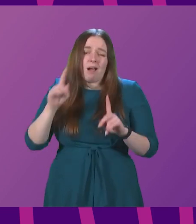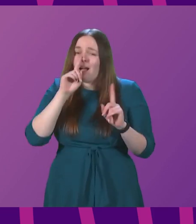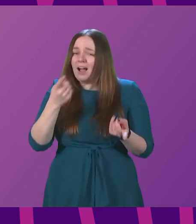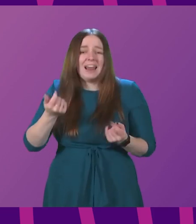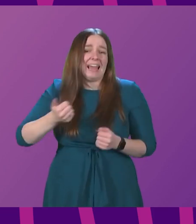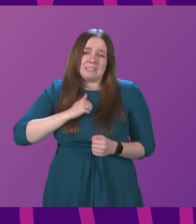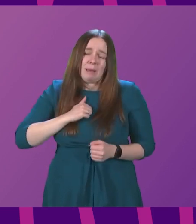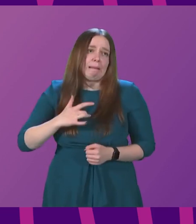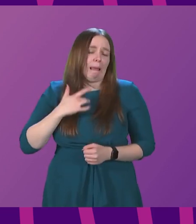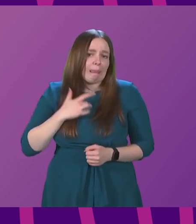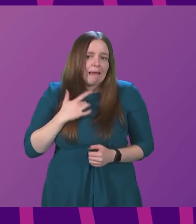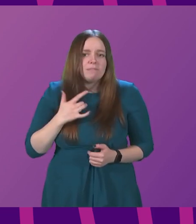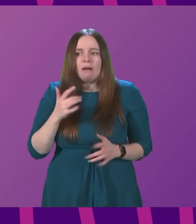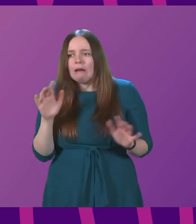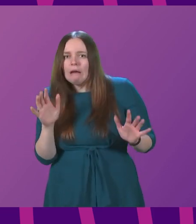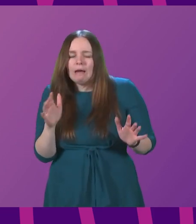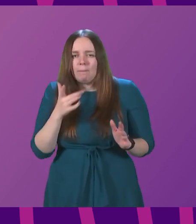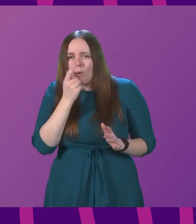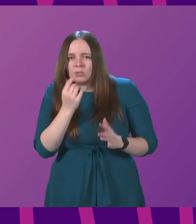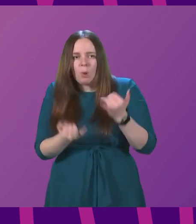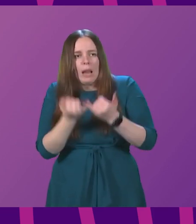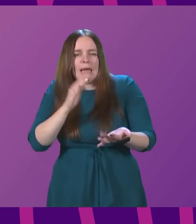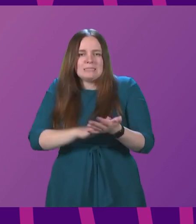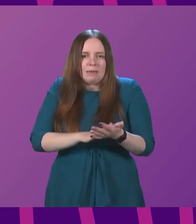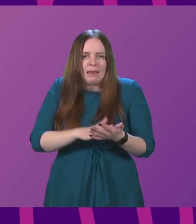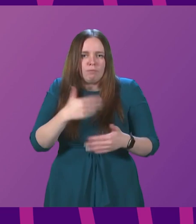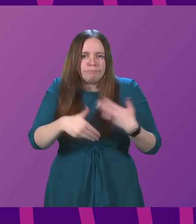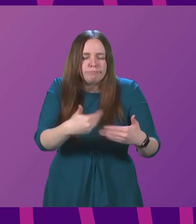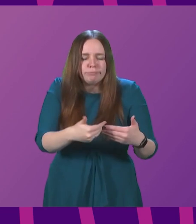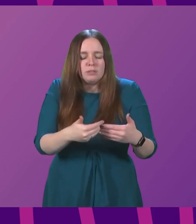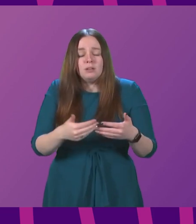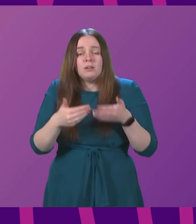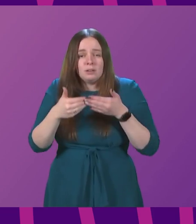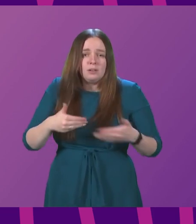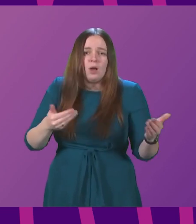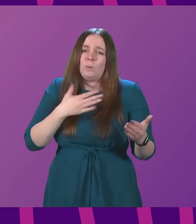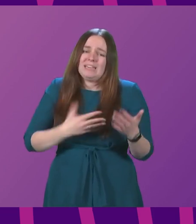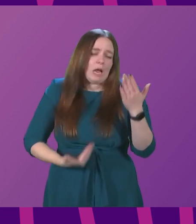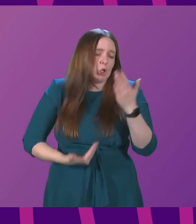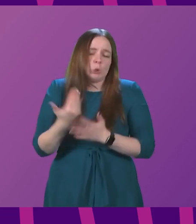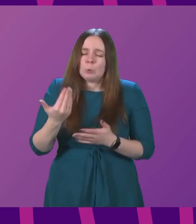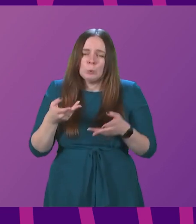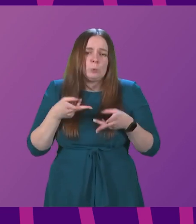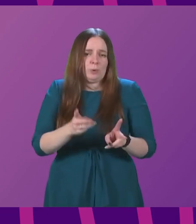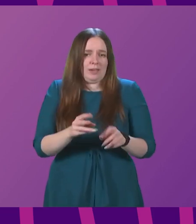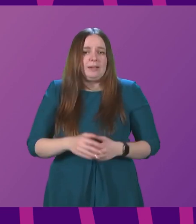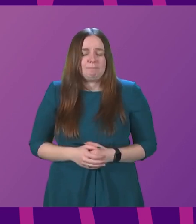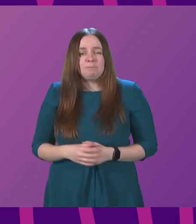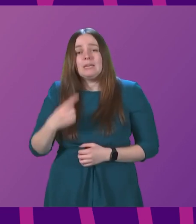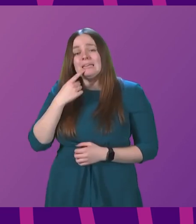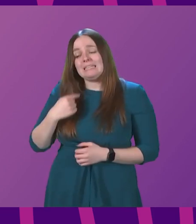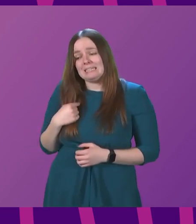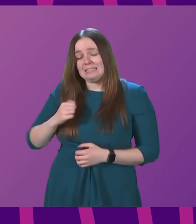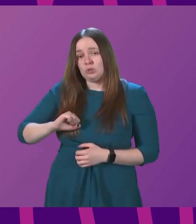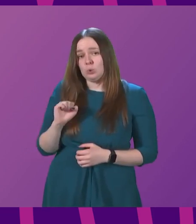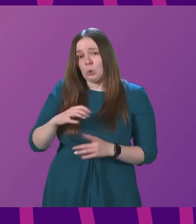subject to ad hoc and last-minute decision-making from Government. Going forward, we need a new approach. Yesterday, Scottish Labour